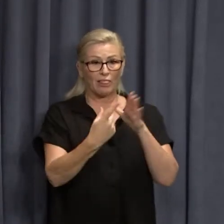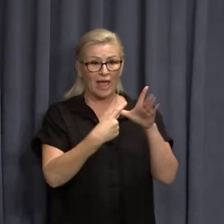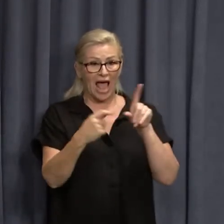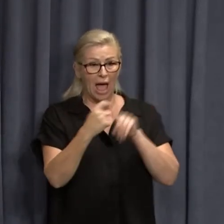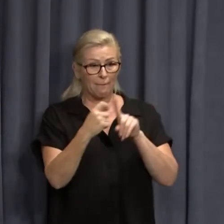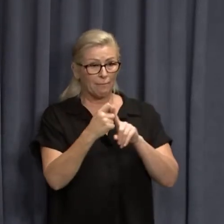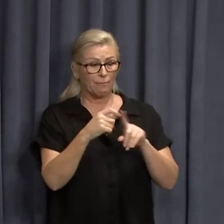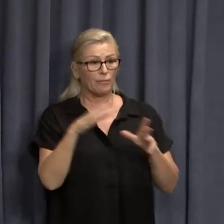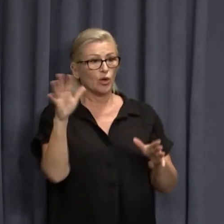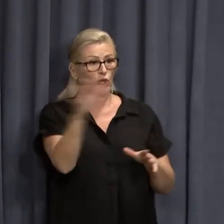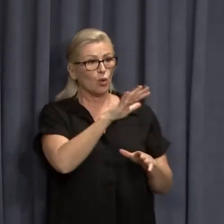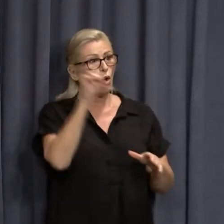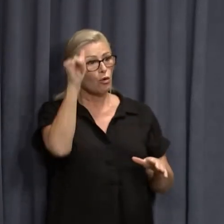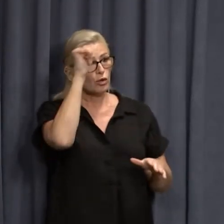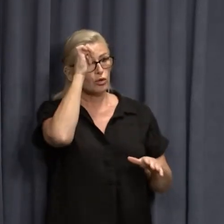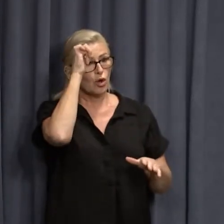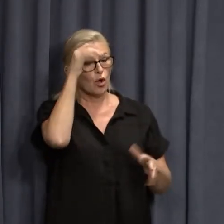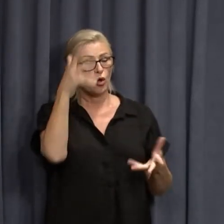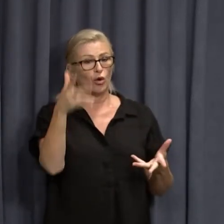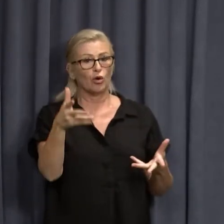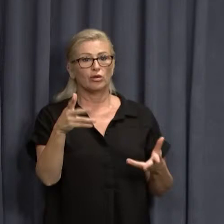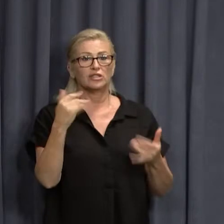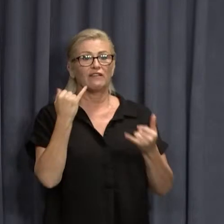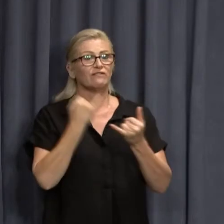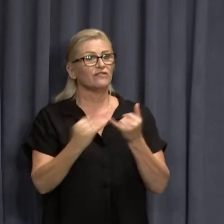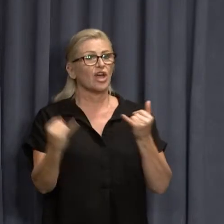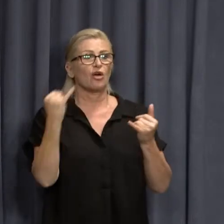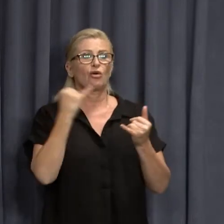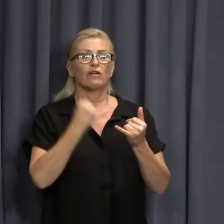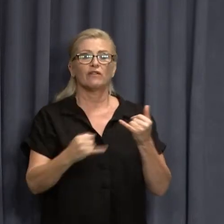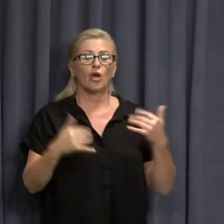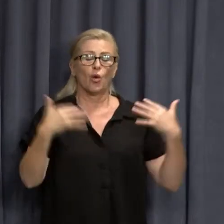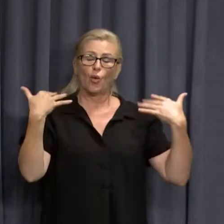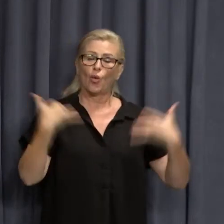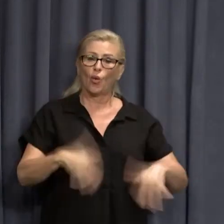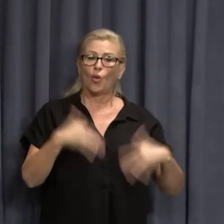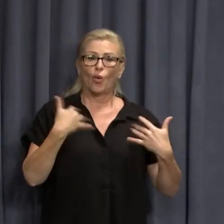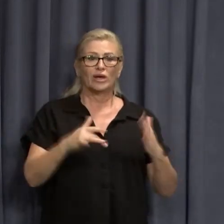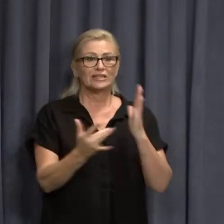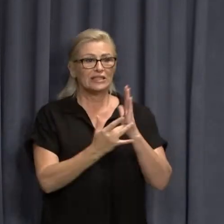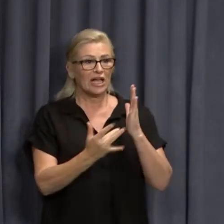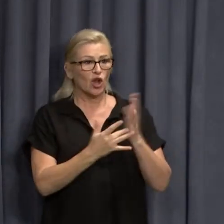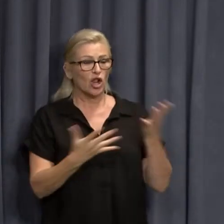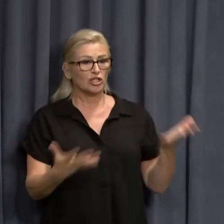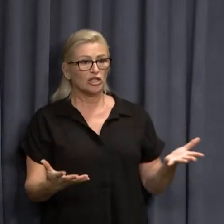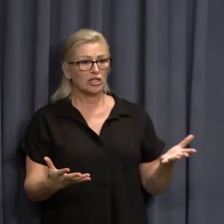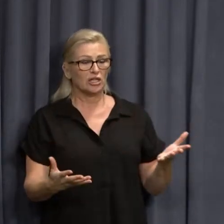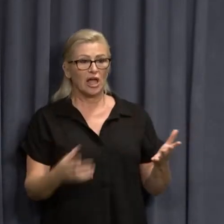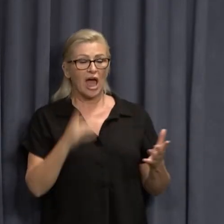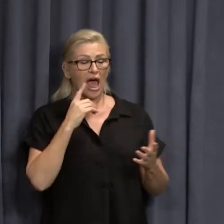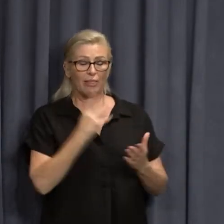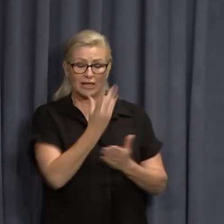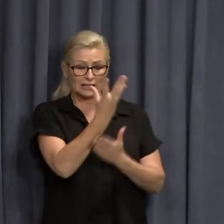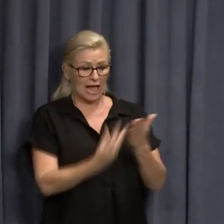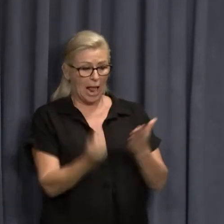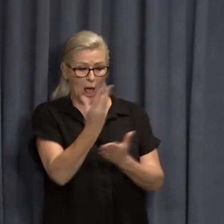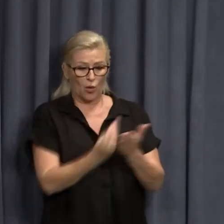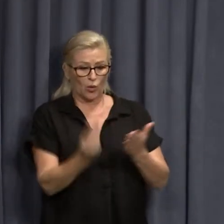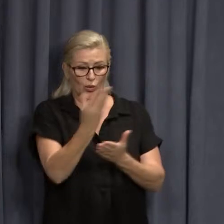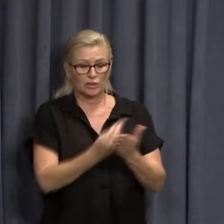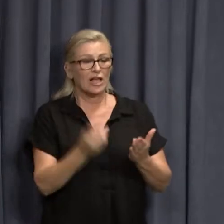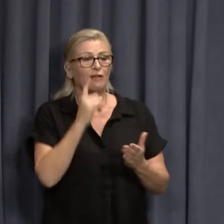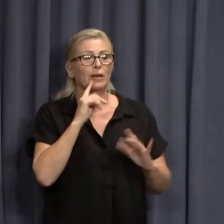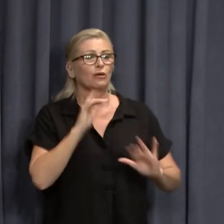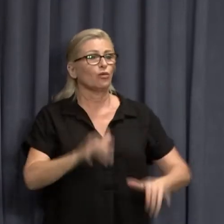a very, very amazing piece of technology and its downloads have been massive now. So